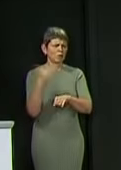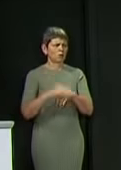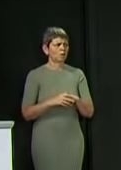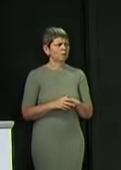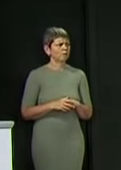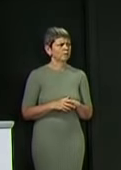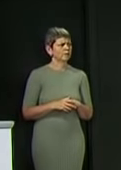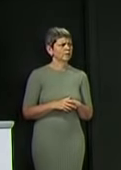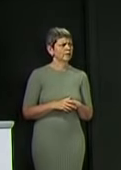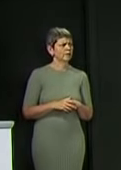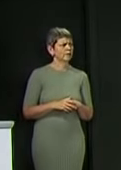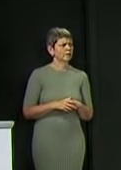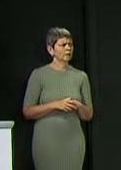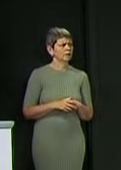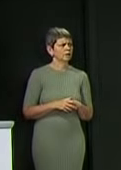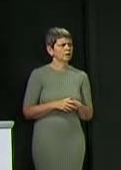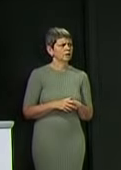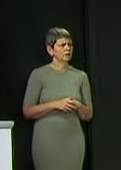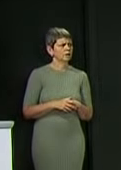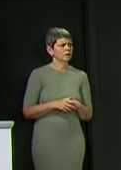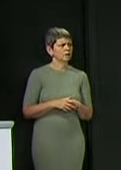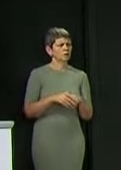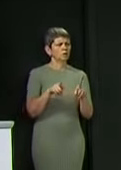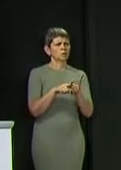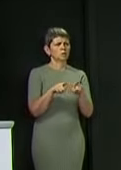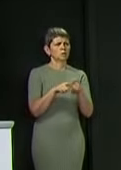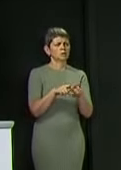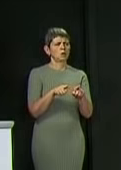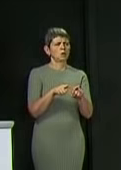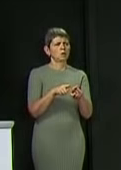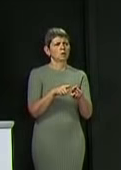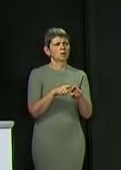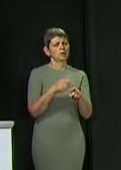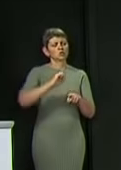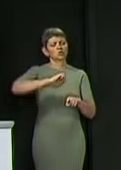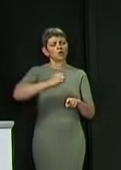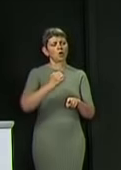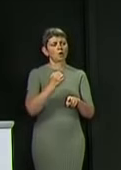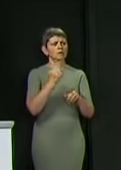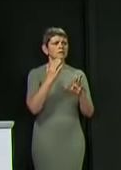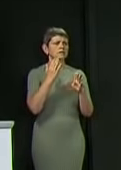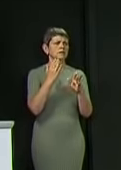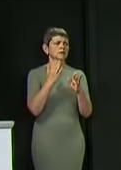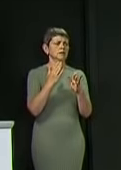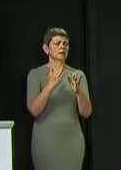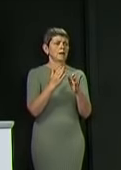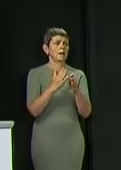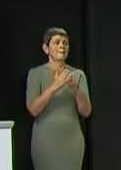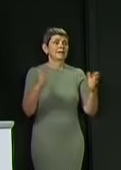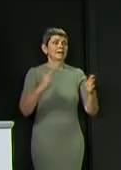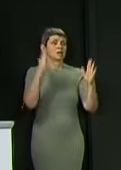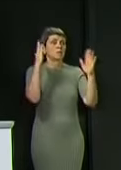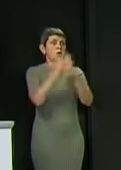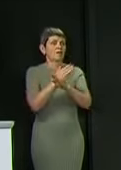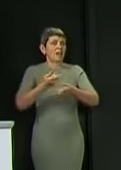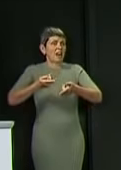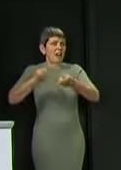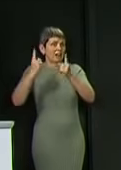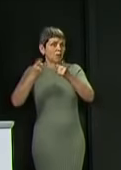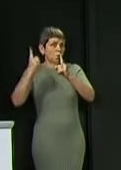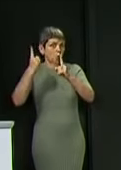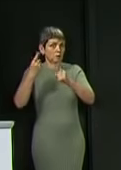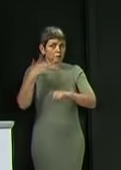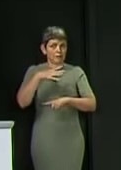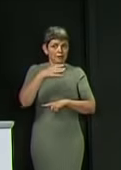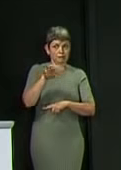the asset manager for Scotland's biggest private landlord your pick to plan this recovery, rather than consulting